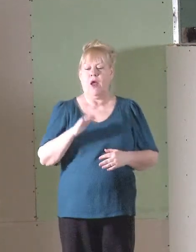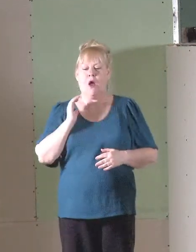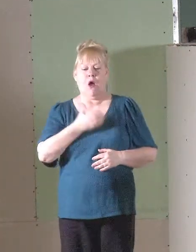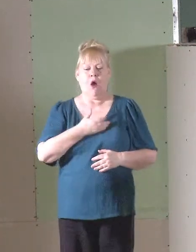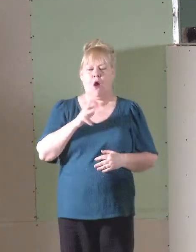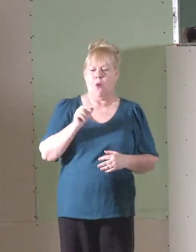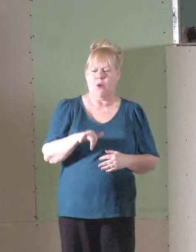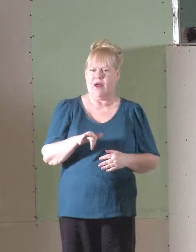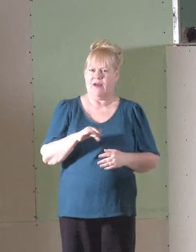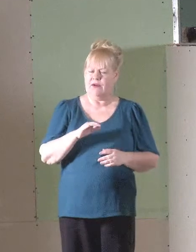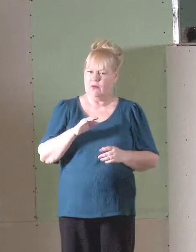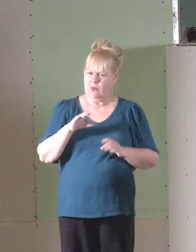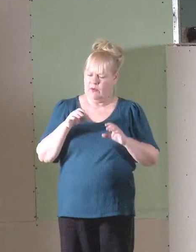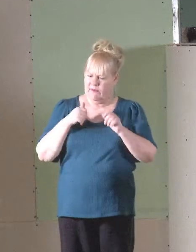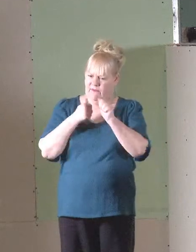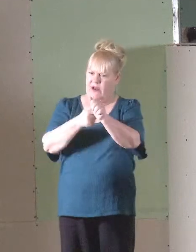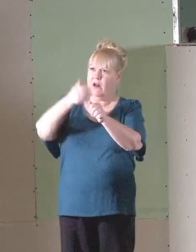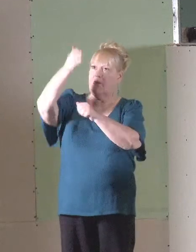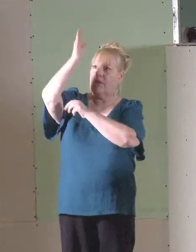We do things God's way.